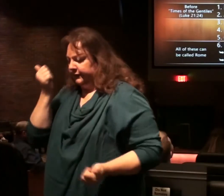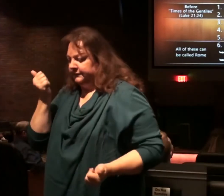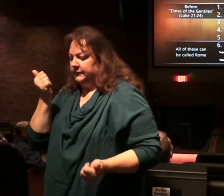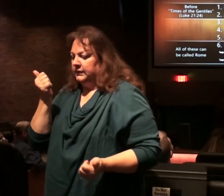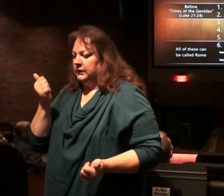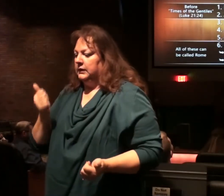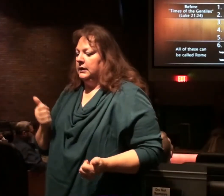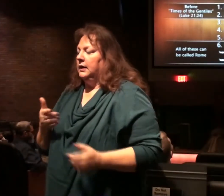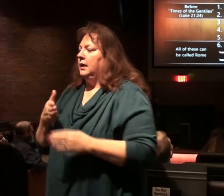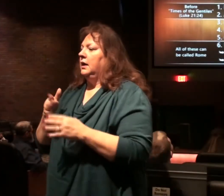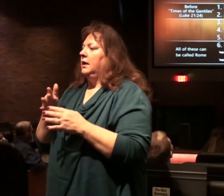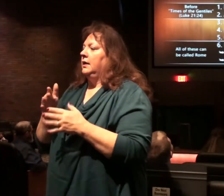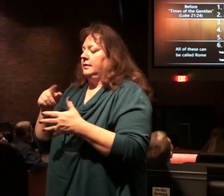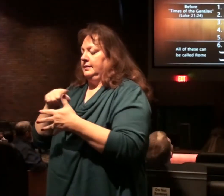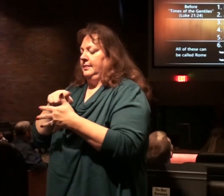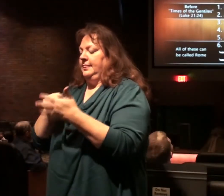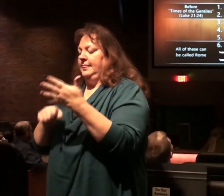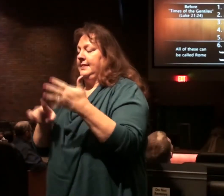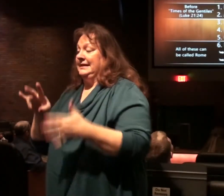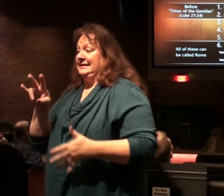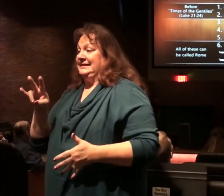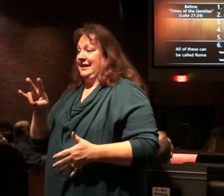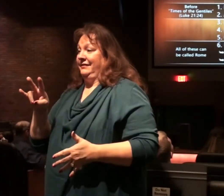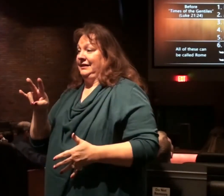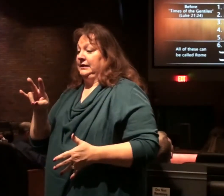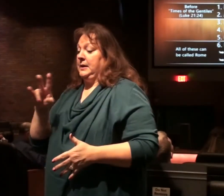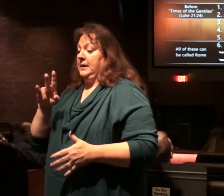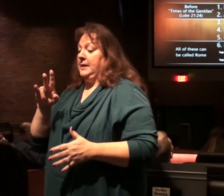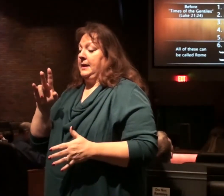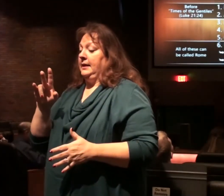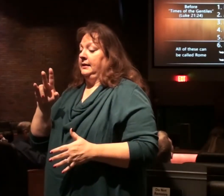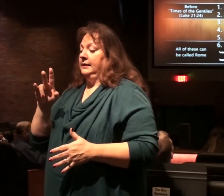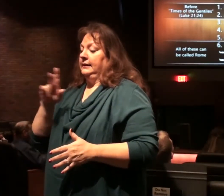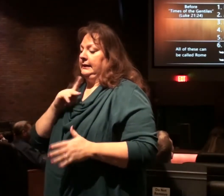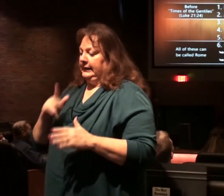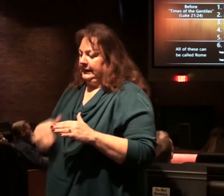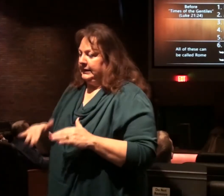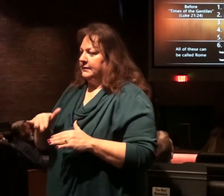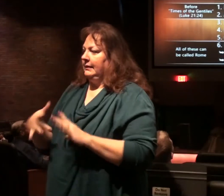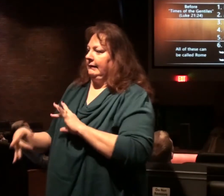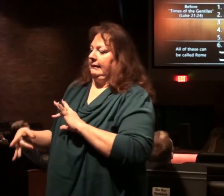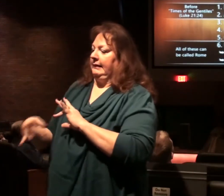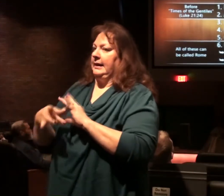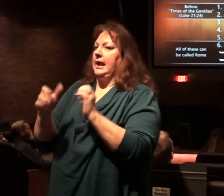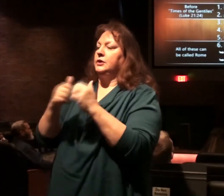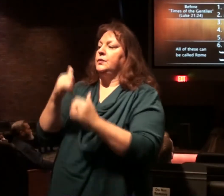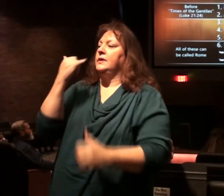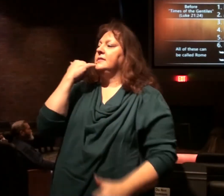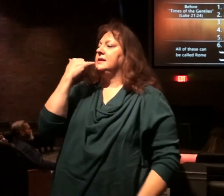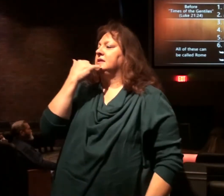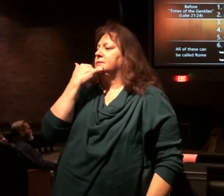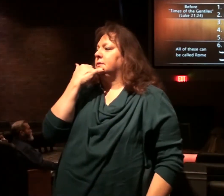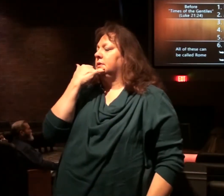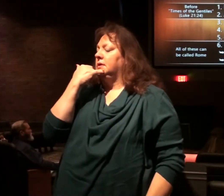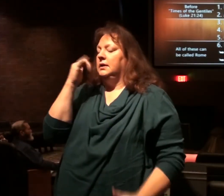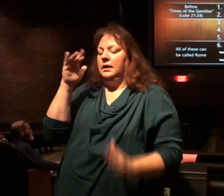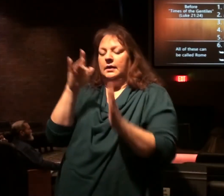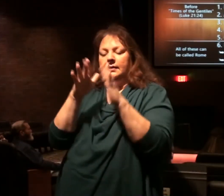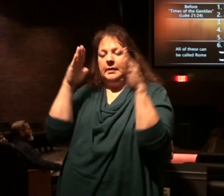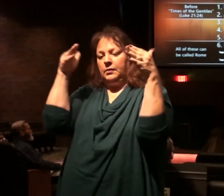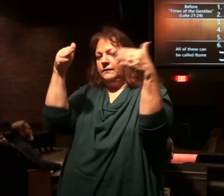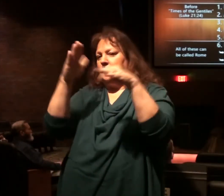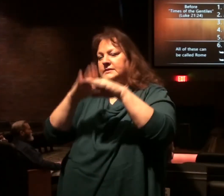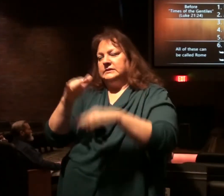These are the major empires in biblical history that connect with Israel. That's all the Bible is concerned about.